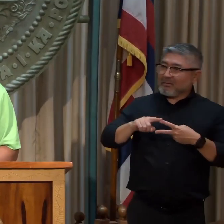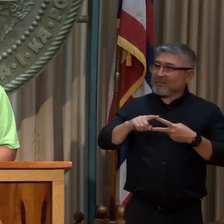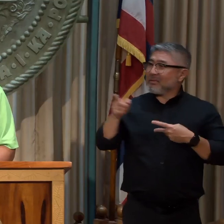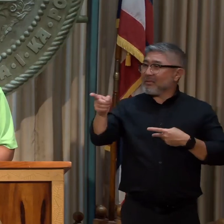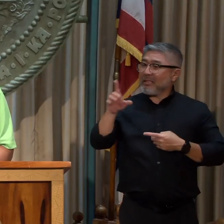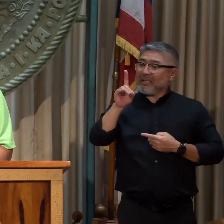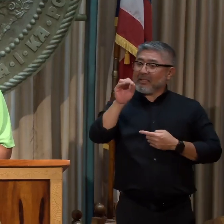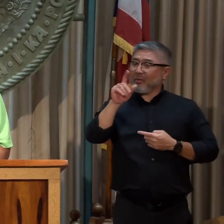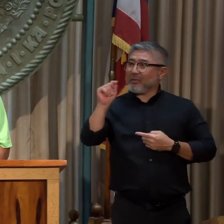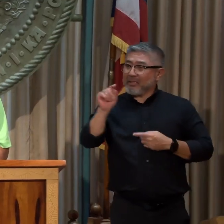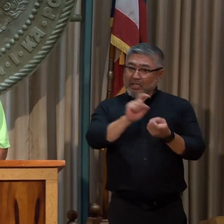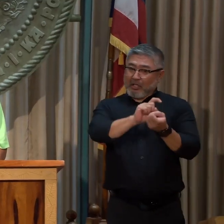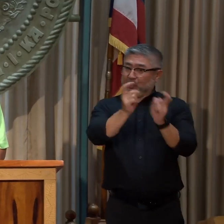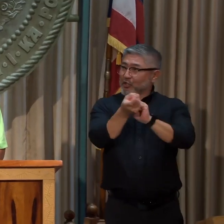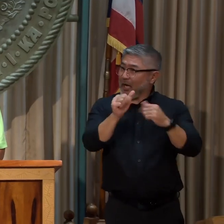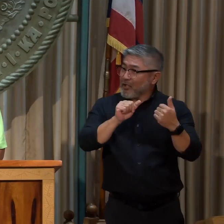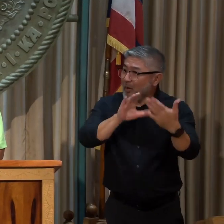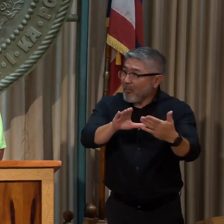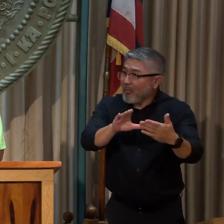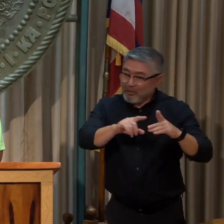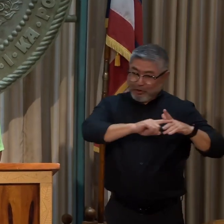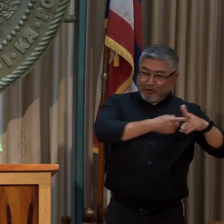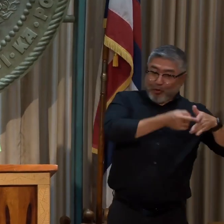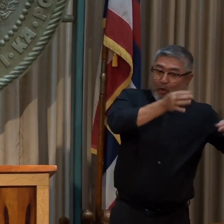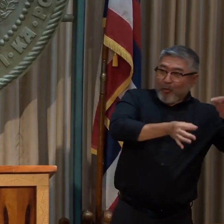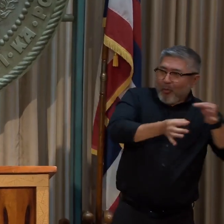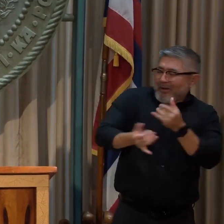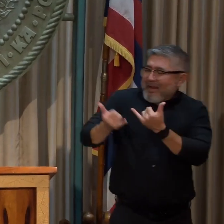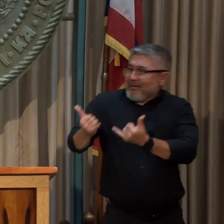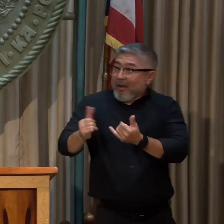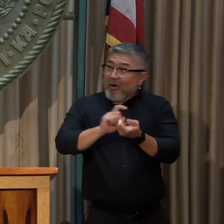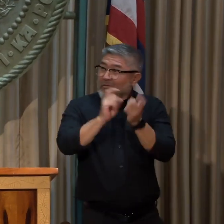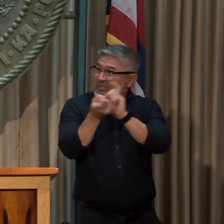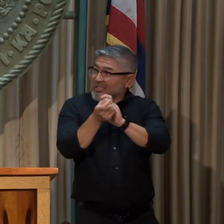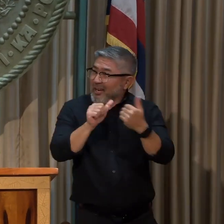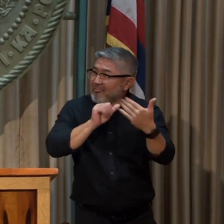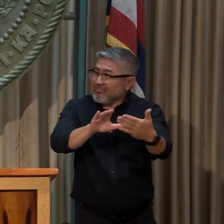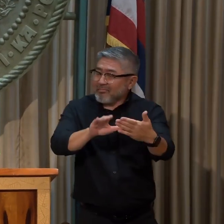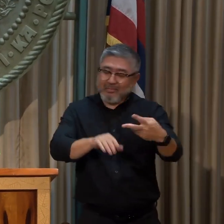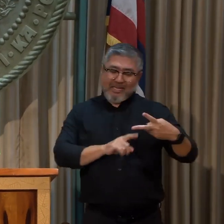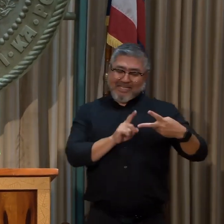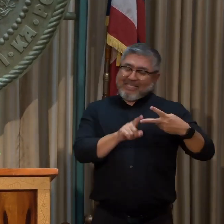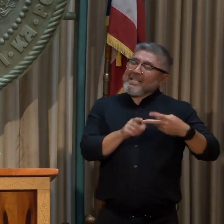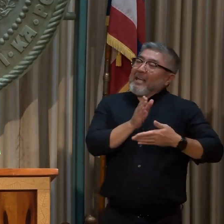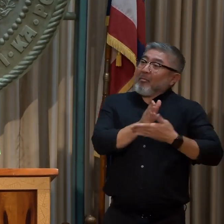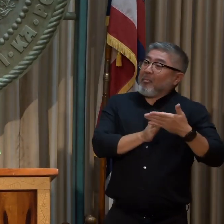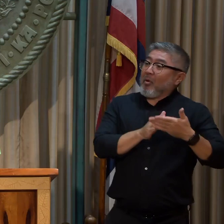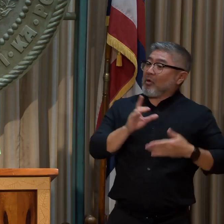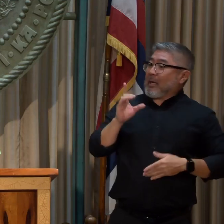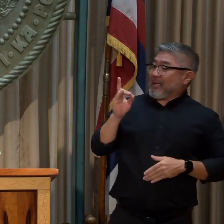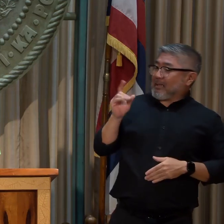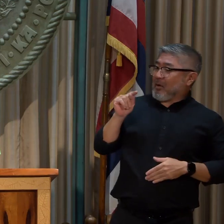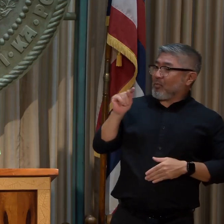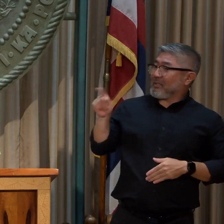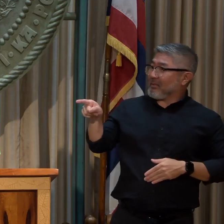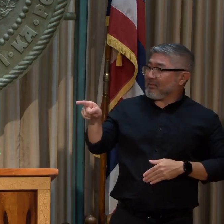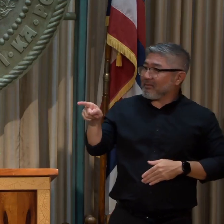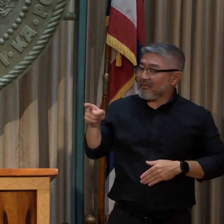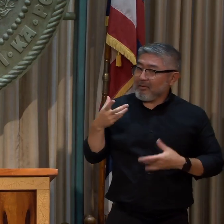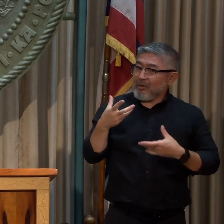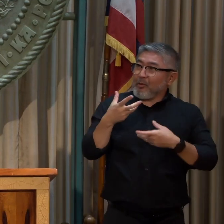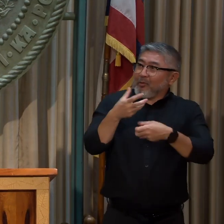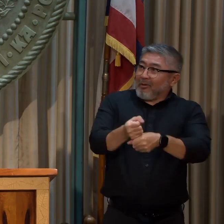since the case was first filed and how and then the second question is DOT confident that it can make Hawaii's